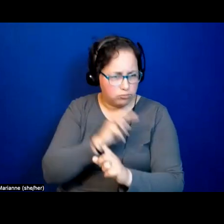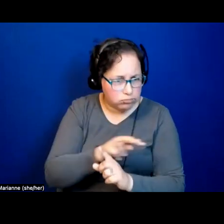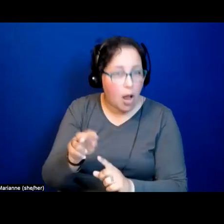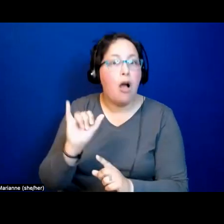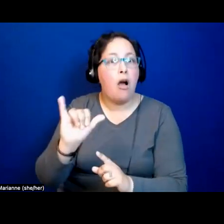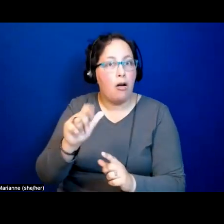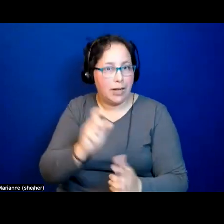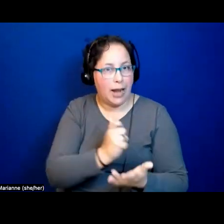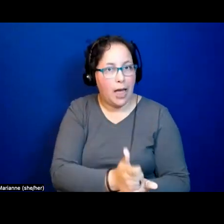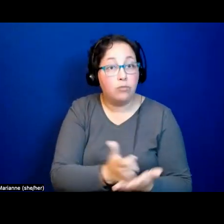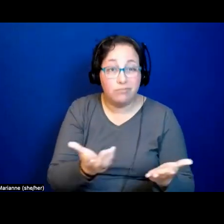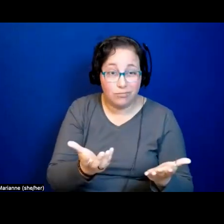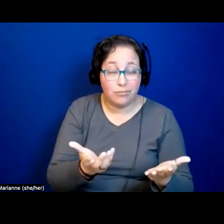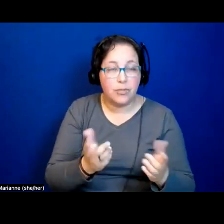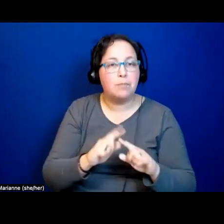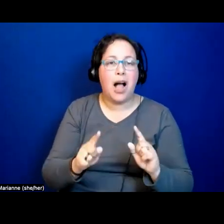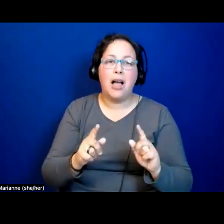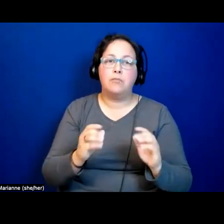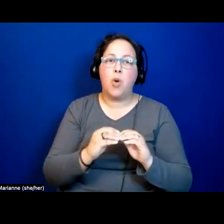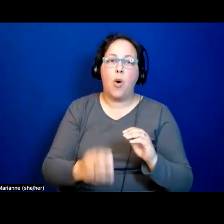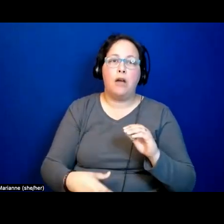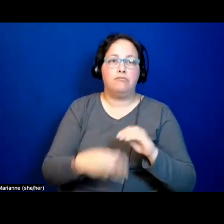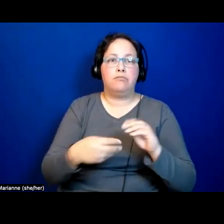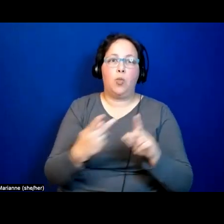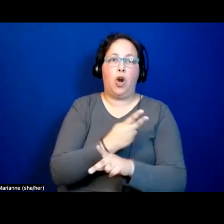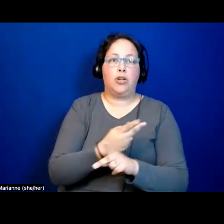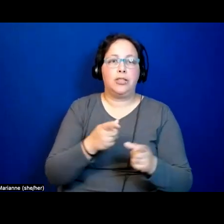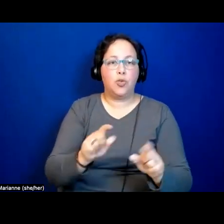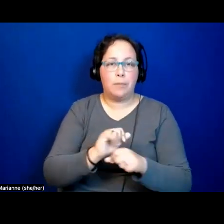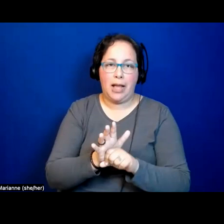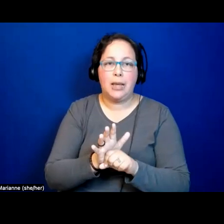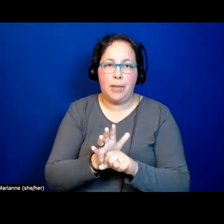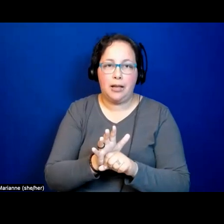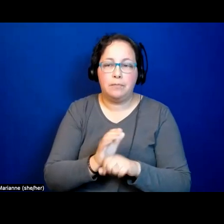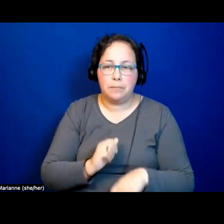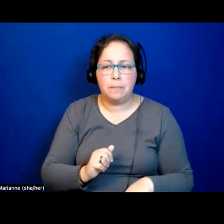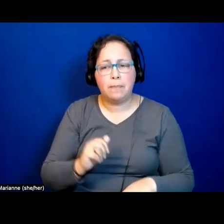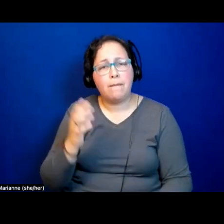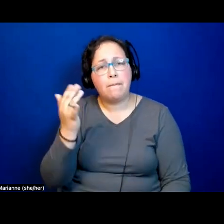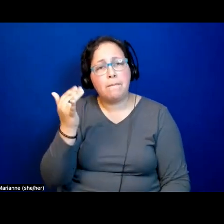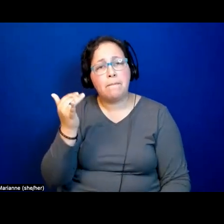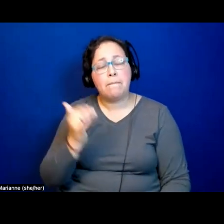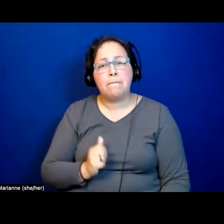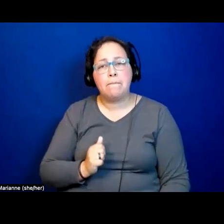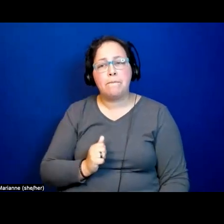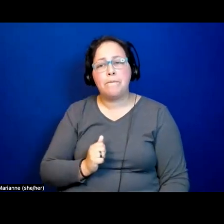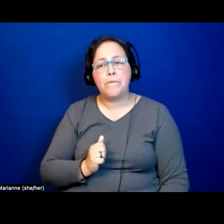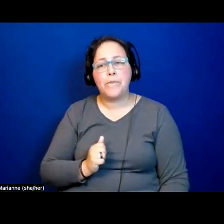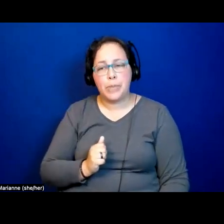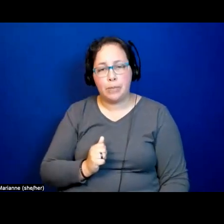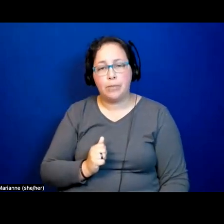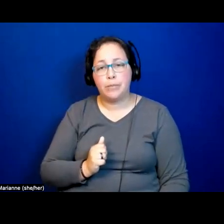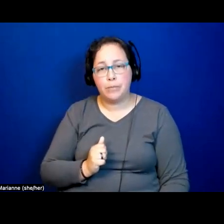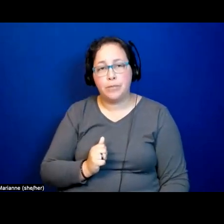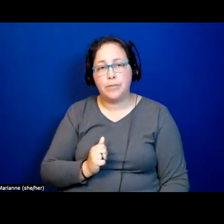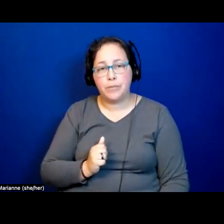during the, the, the pandemic time, because in some sense, you know, much of the,